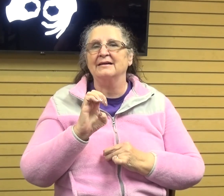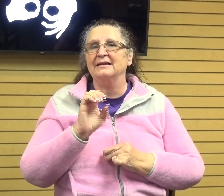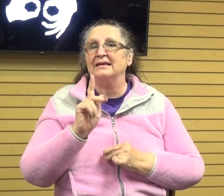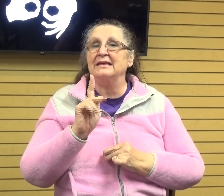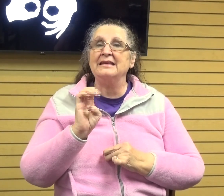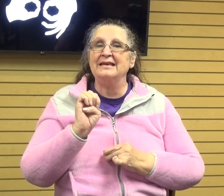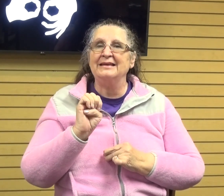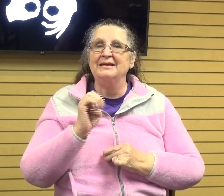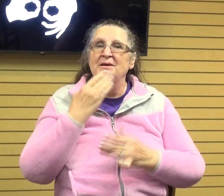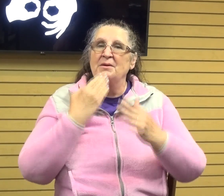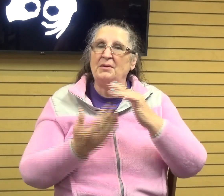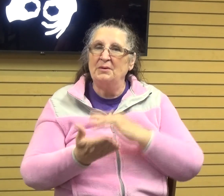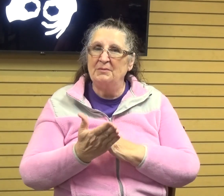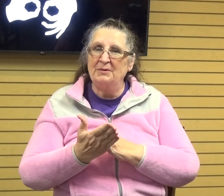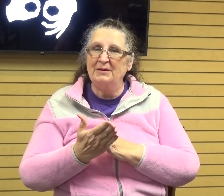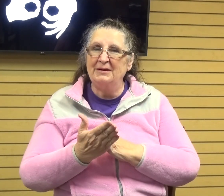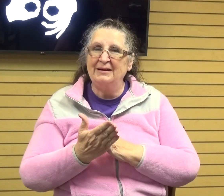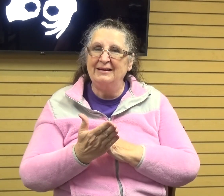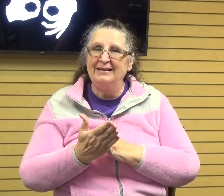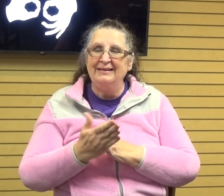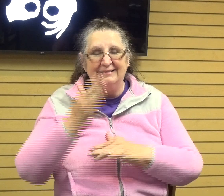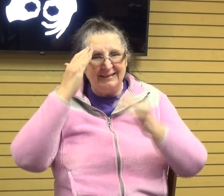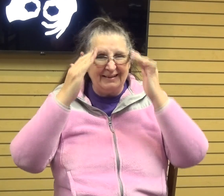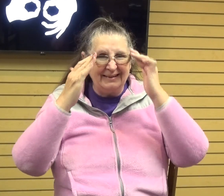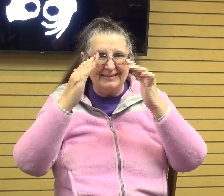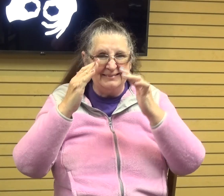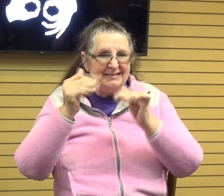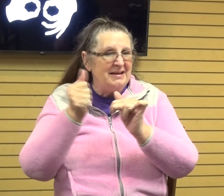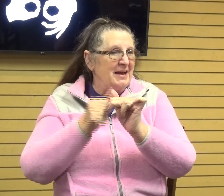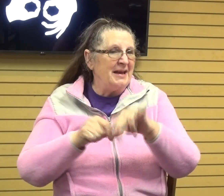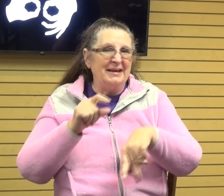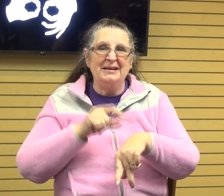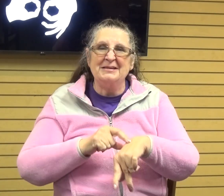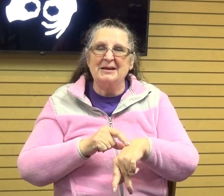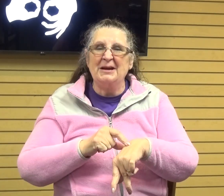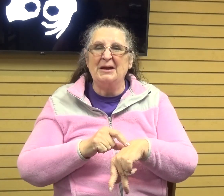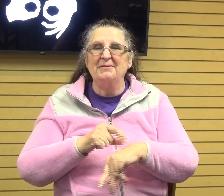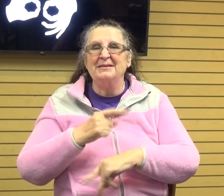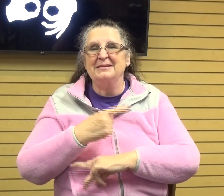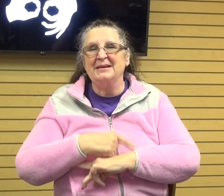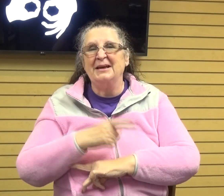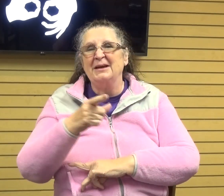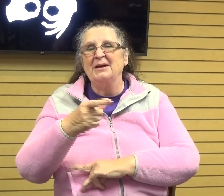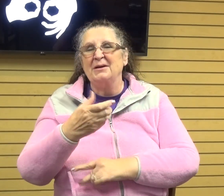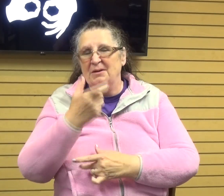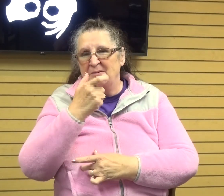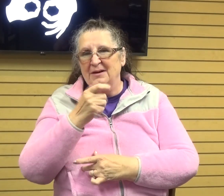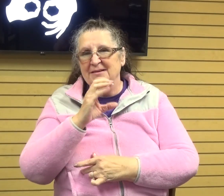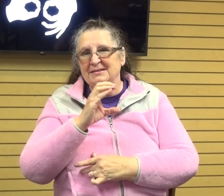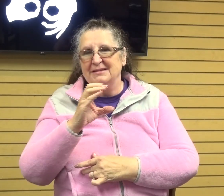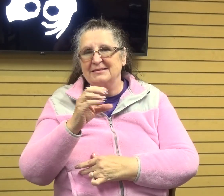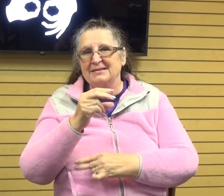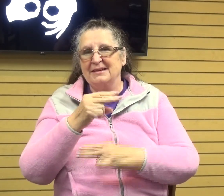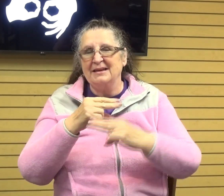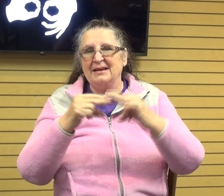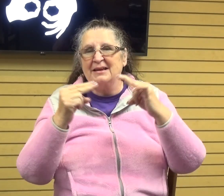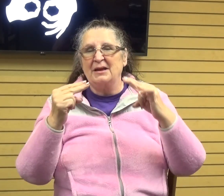Good morning or hello at any time of day that you're watching CCH family. My name is Kenna McKee and